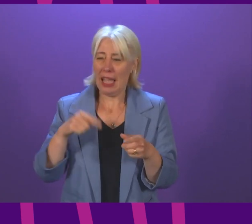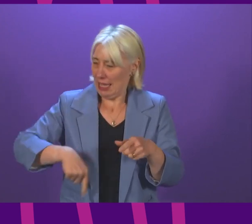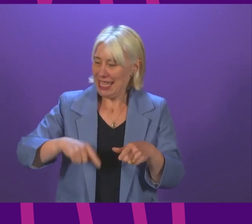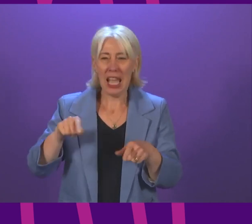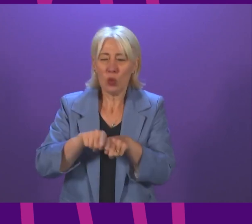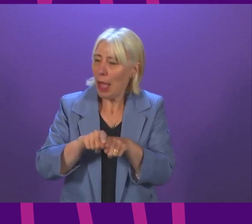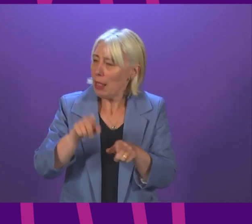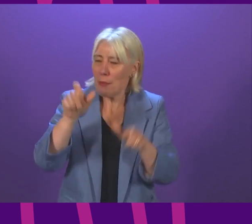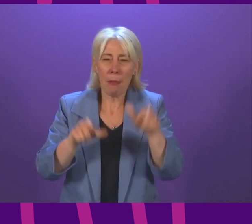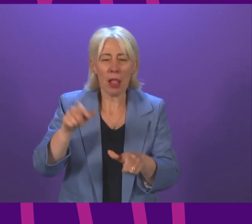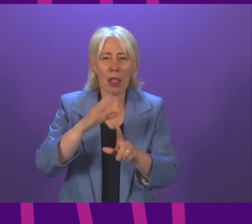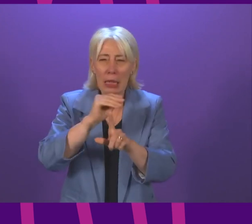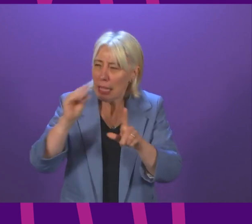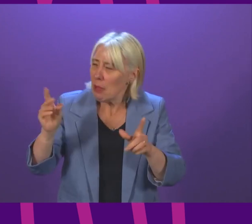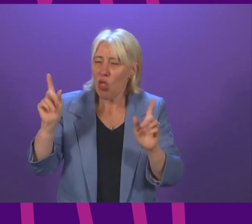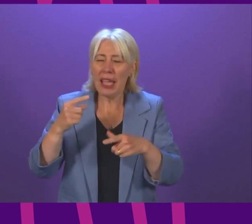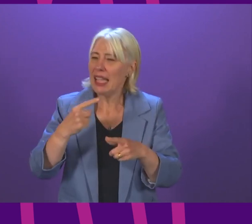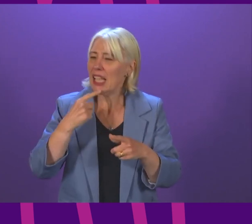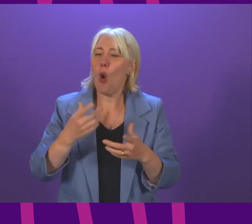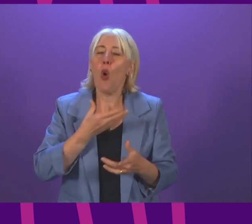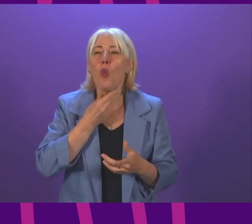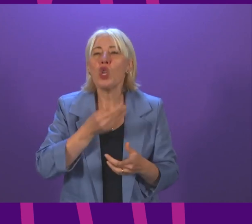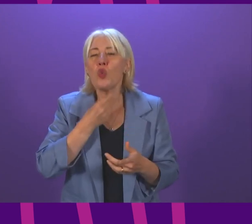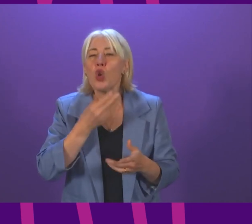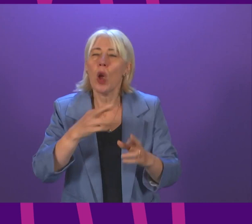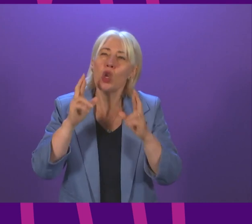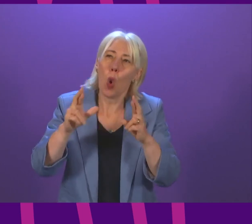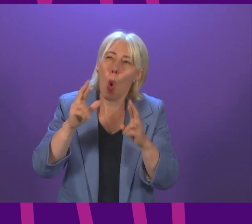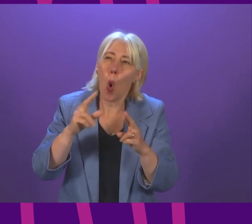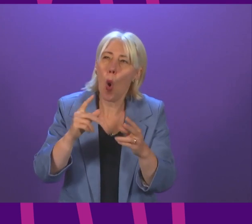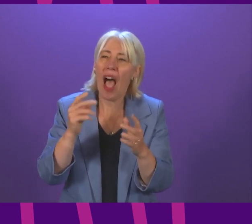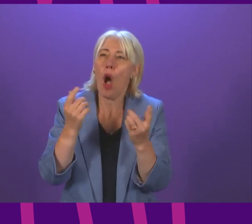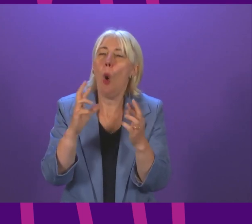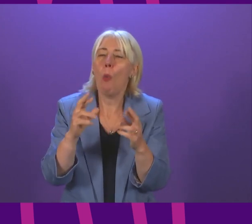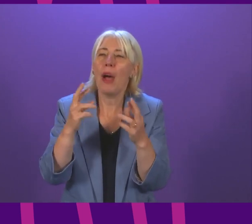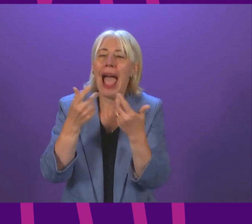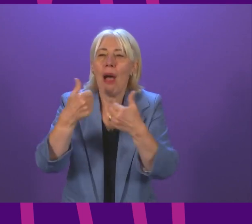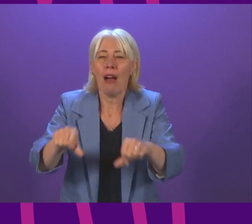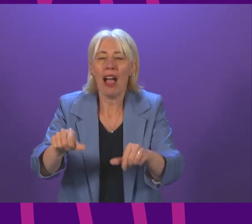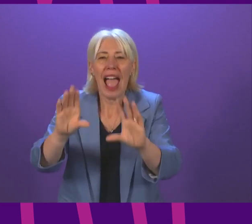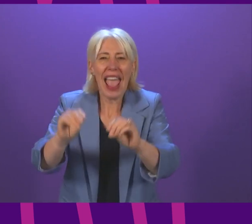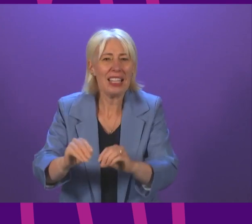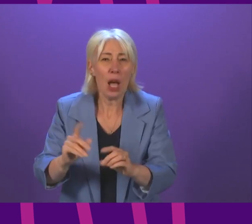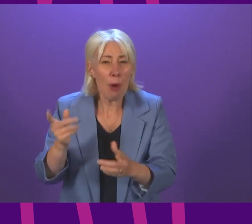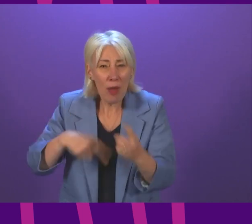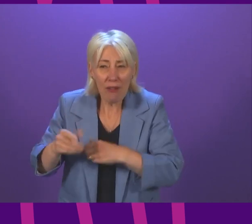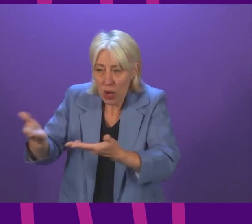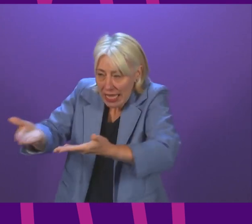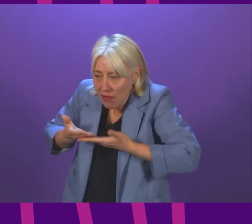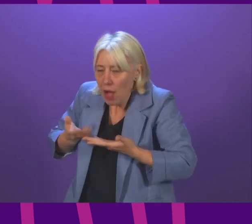they've got to get into a position where they give this parliament the means to do the things that we all want it to be able to do